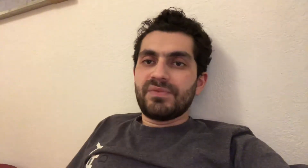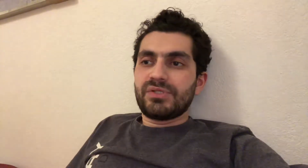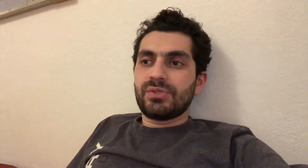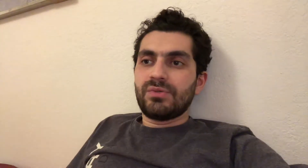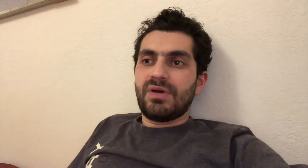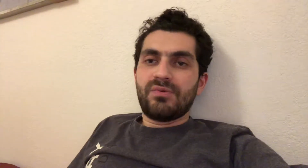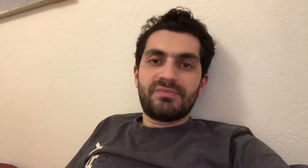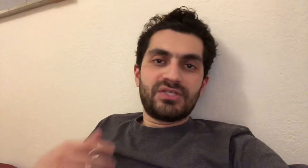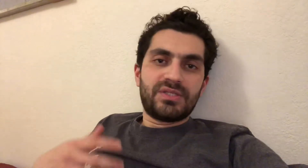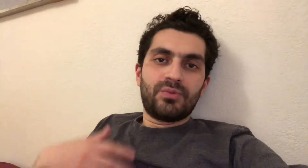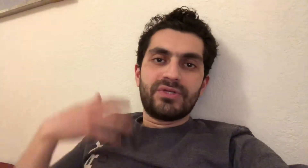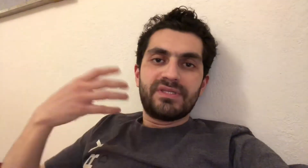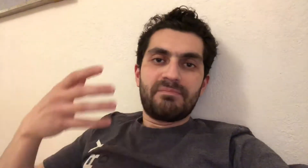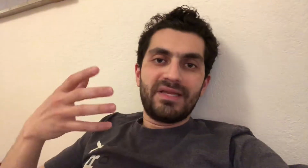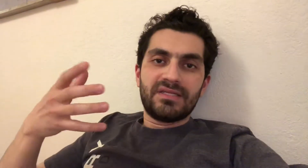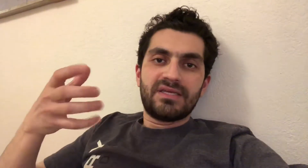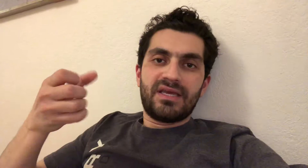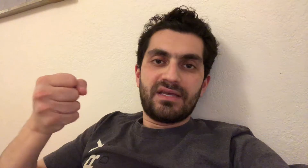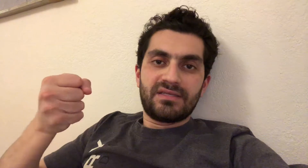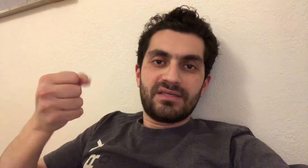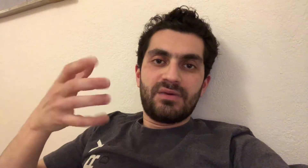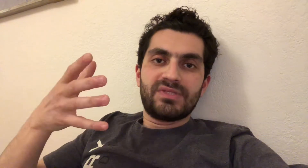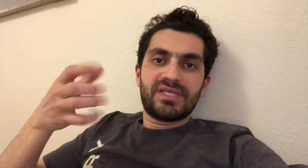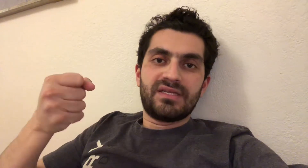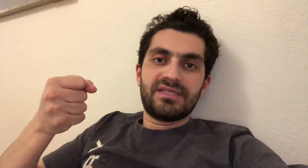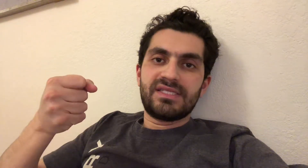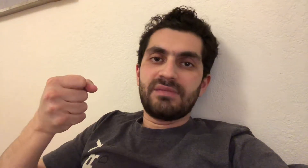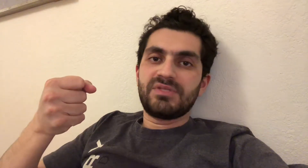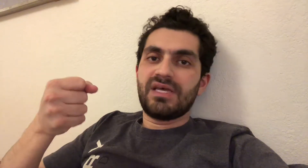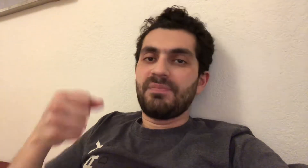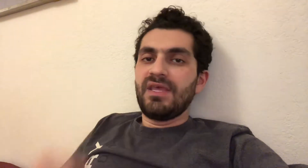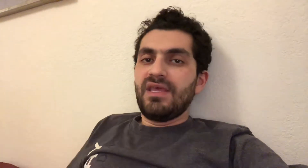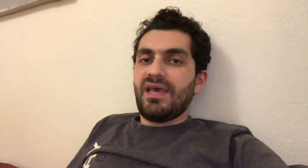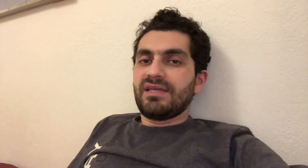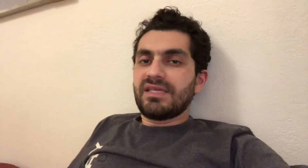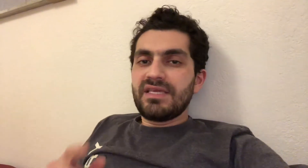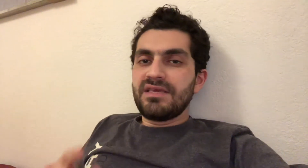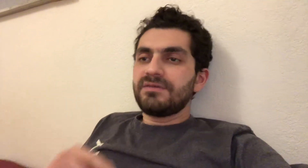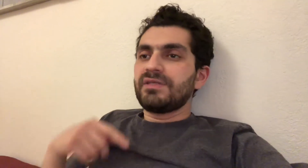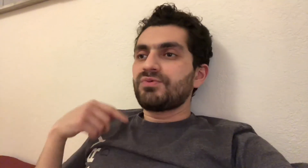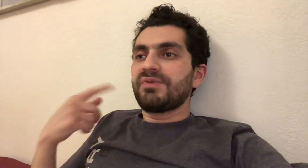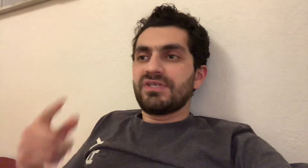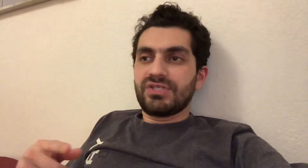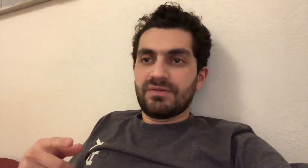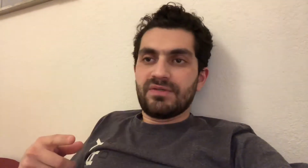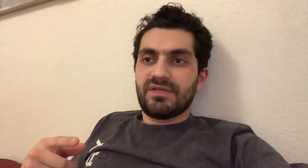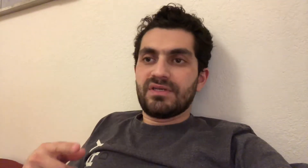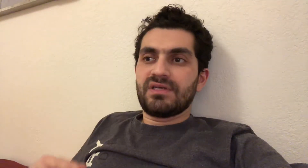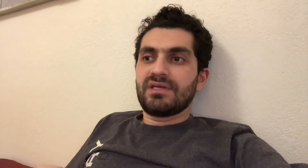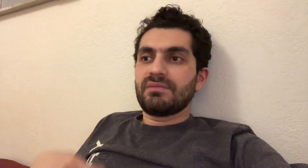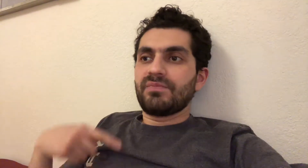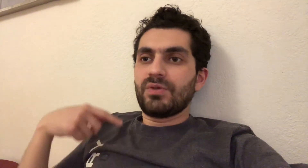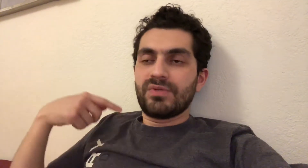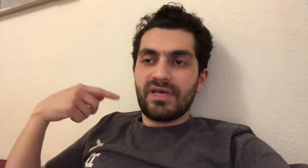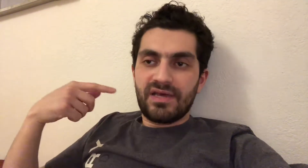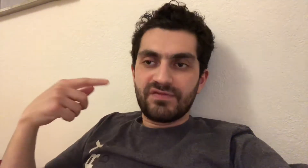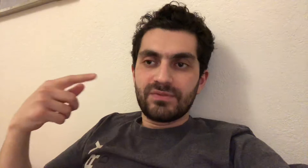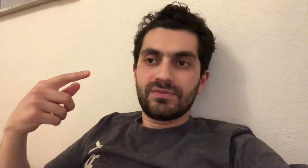So I would mention the word milk and I would sign at the same time. And the key here is repetition. You would have to